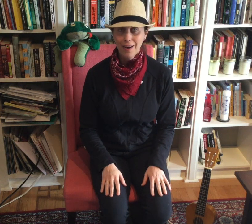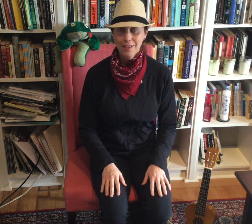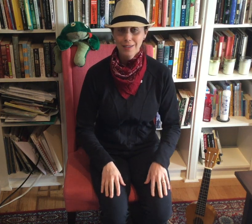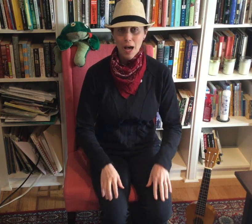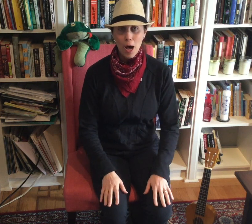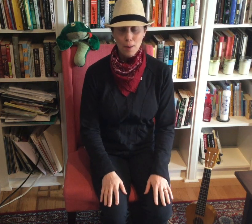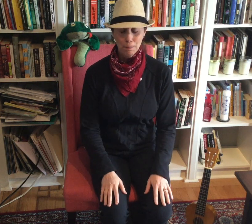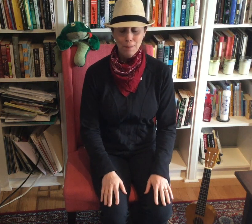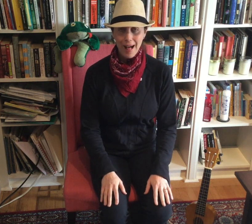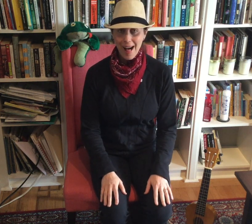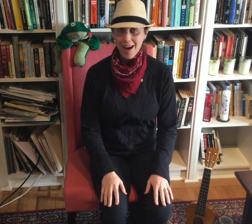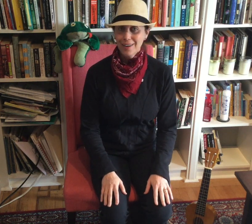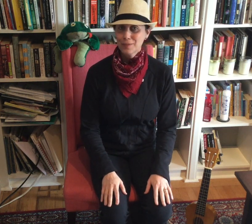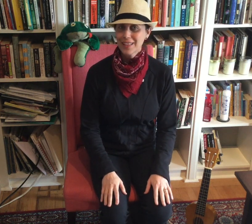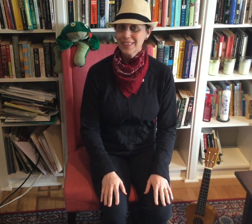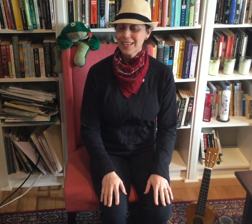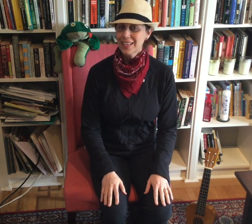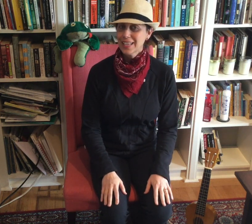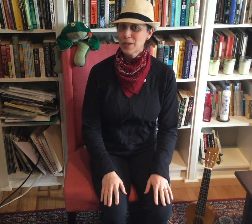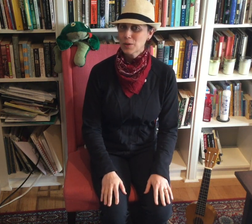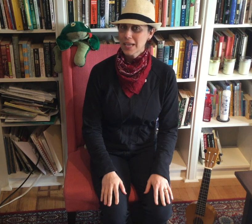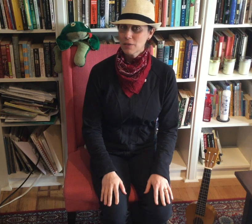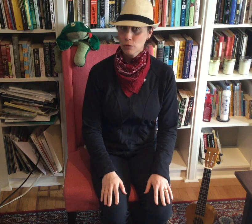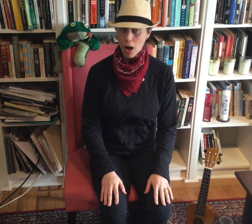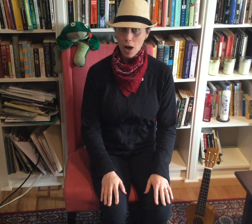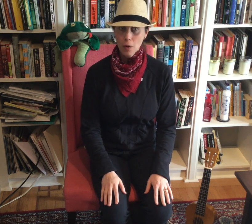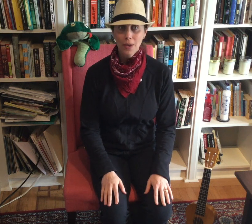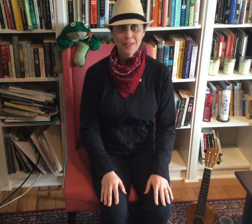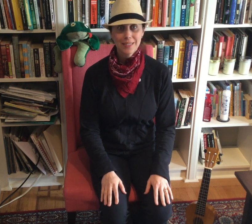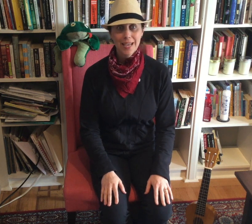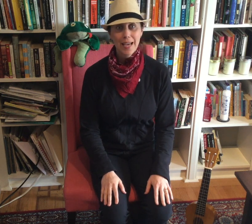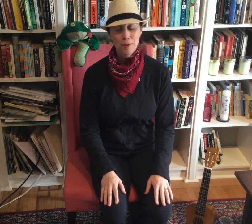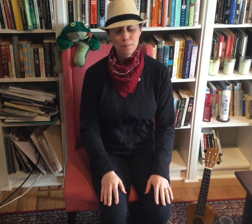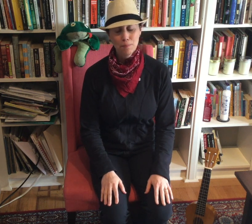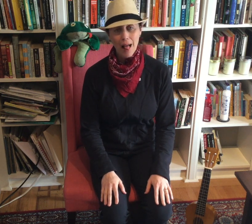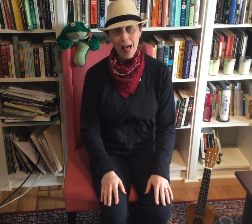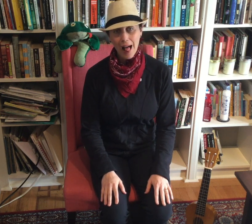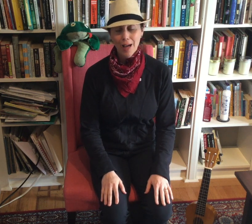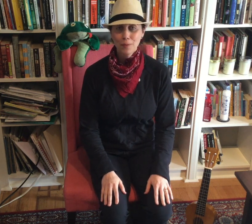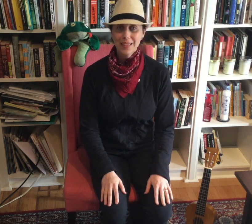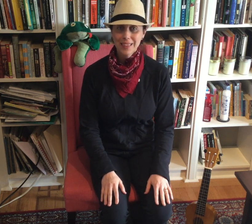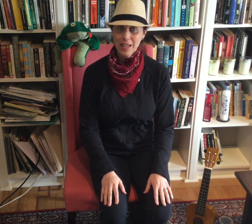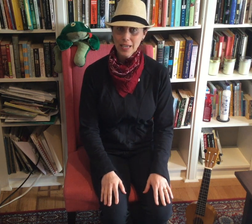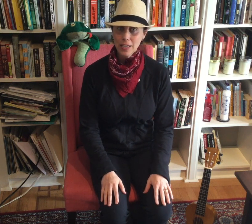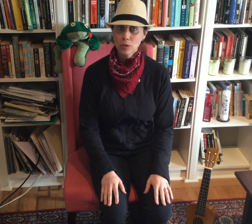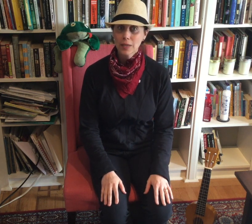mm-ah went the little green frog one day mm-ah went the little green